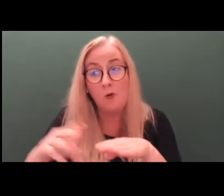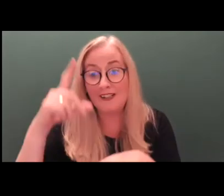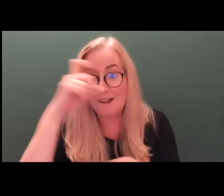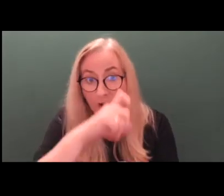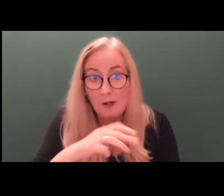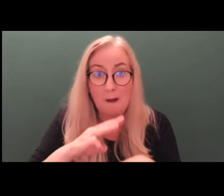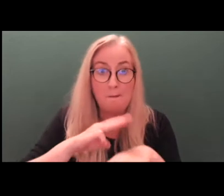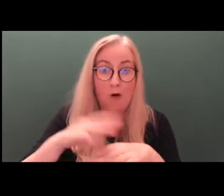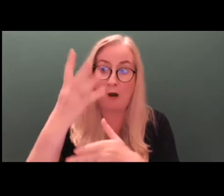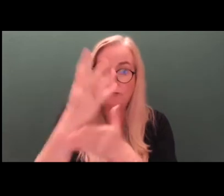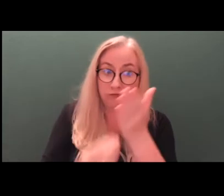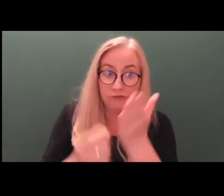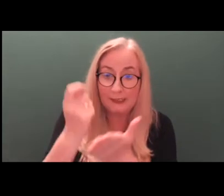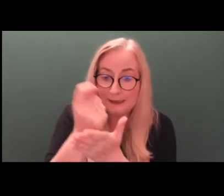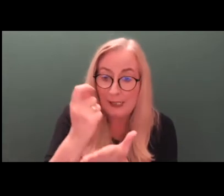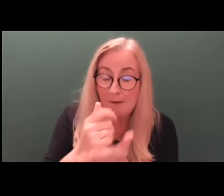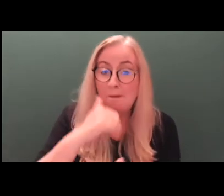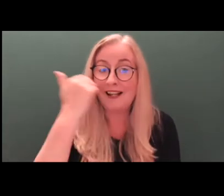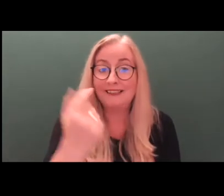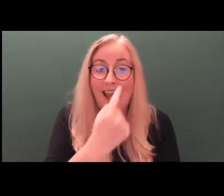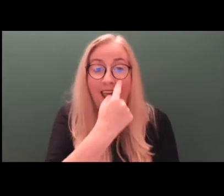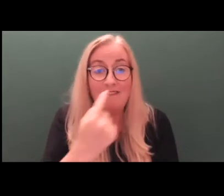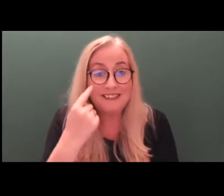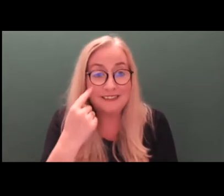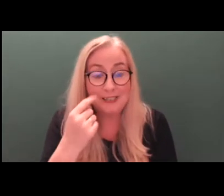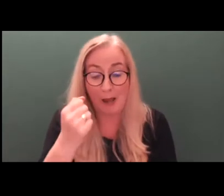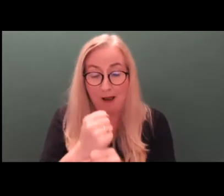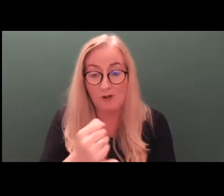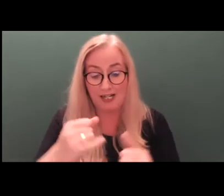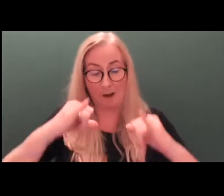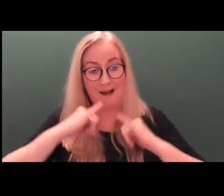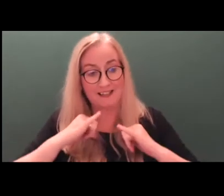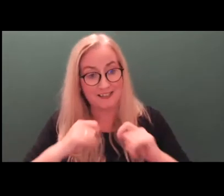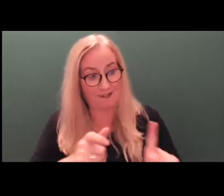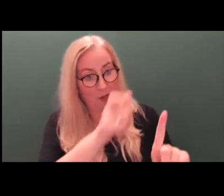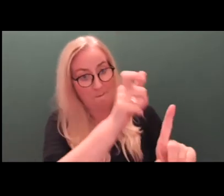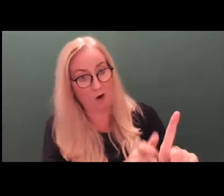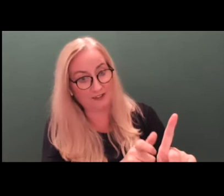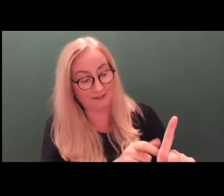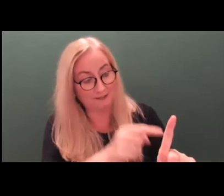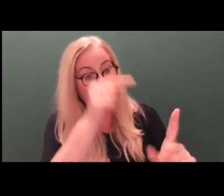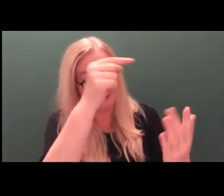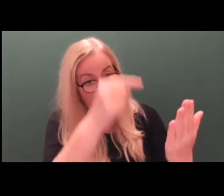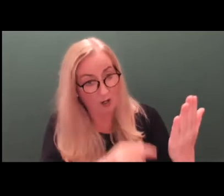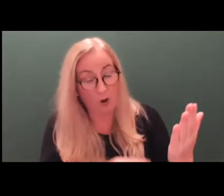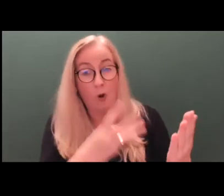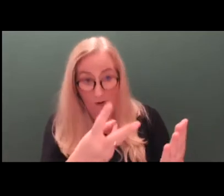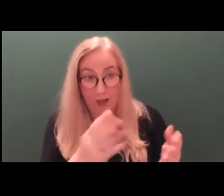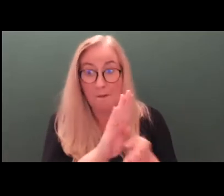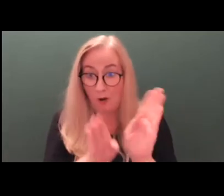because it's likely that the evidence as to the capacity of the person concerned will be hotly contested.